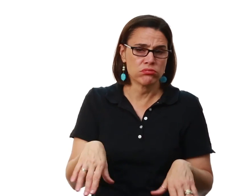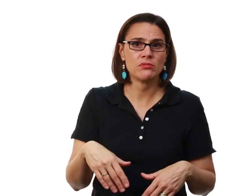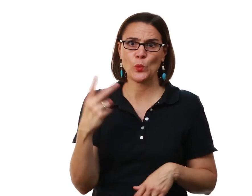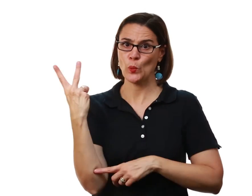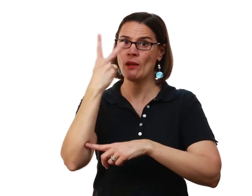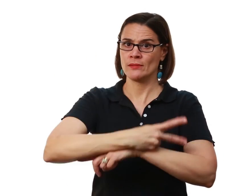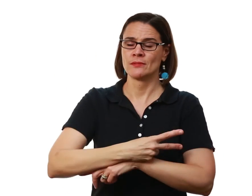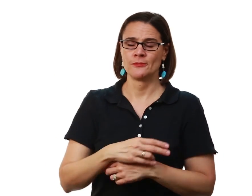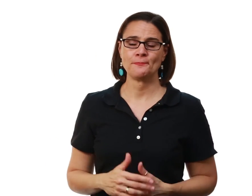incredible two days